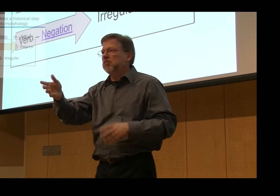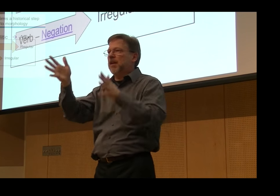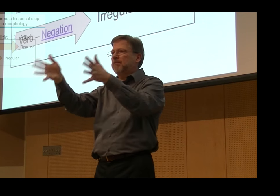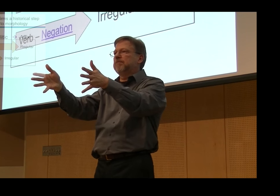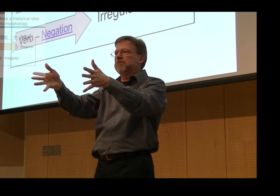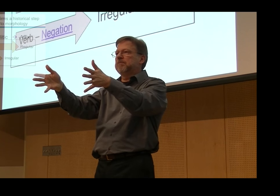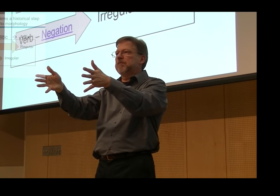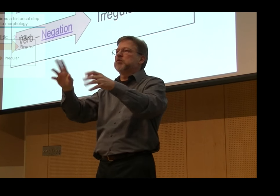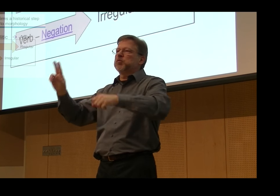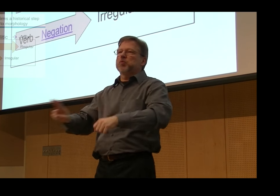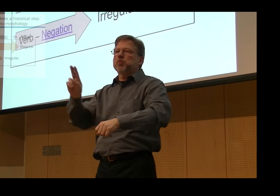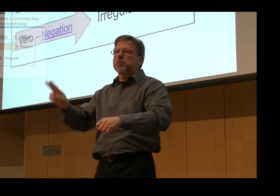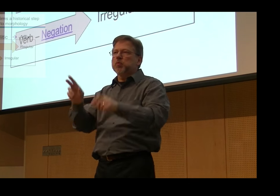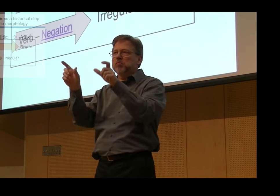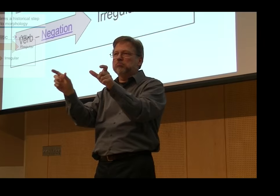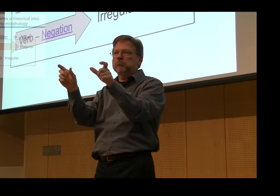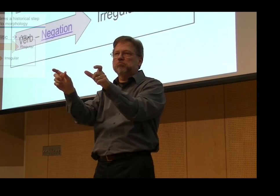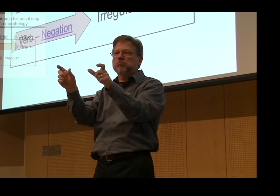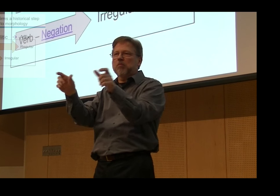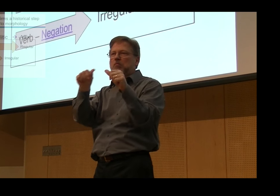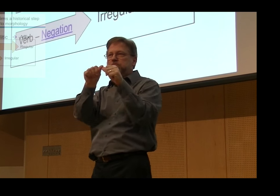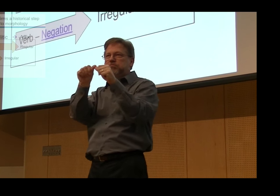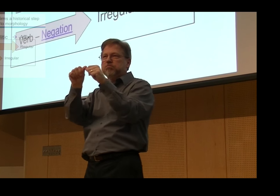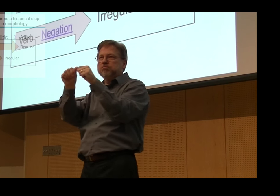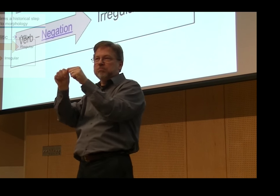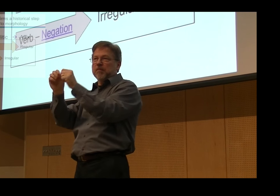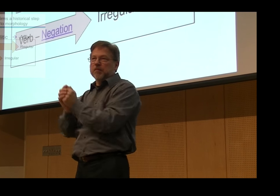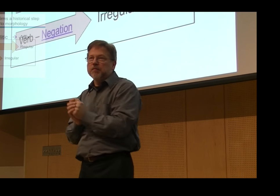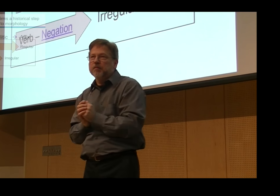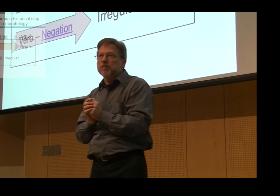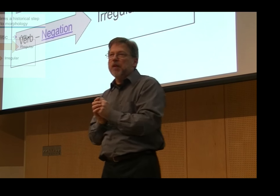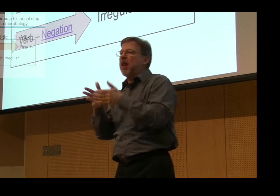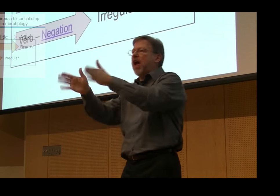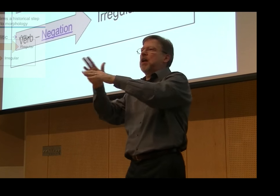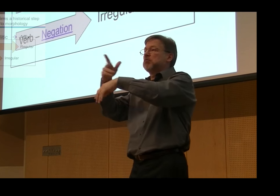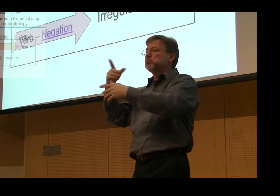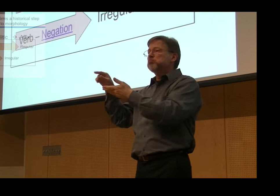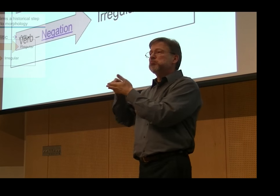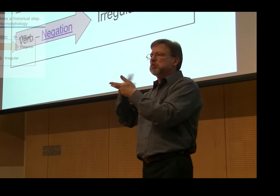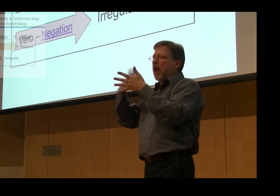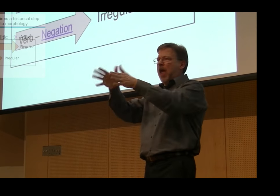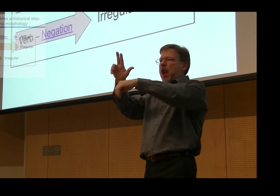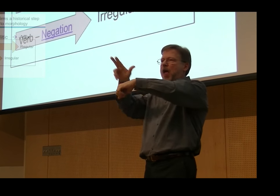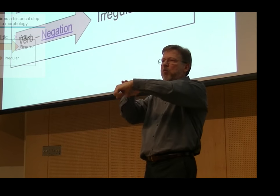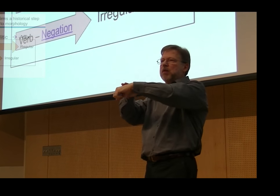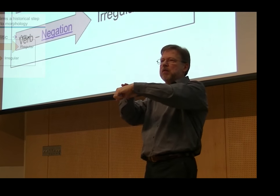or contributed to the development of the language. It was one French deaf man who came to the United States and